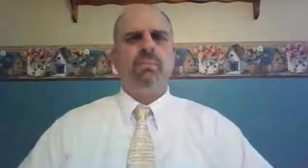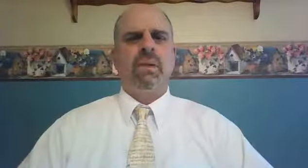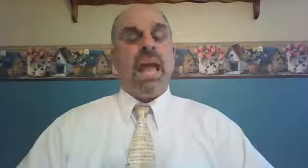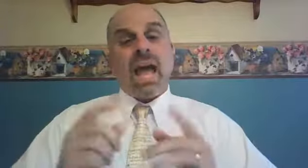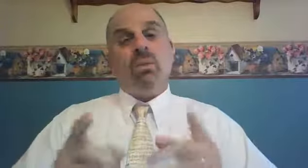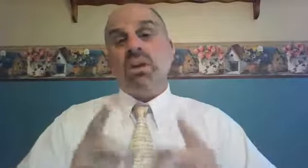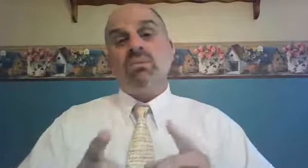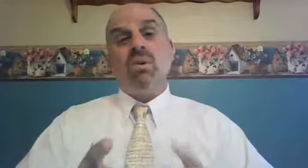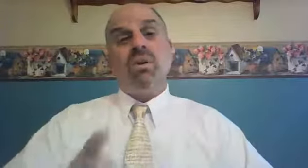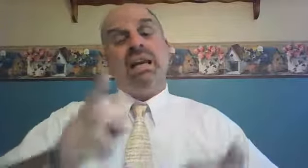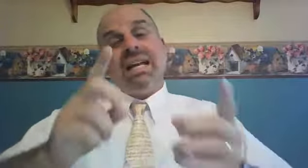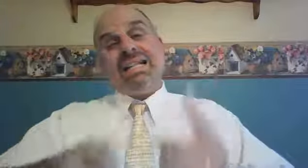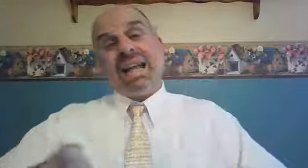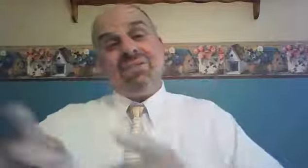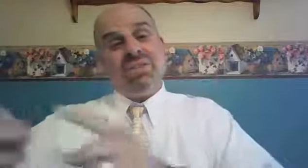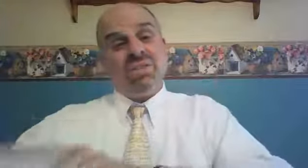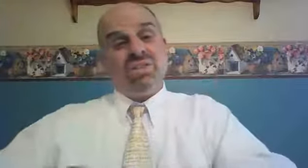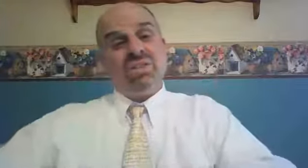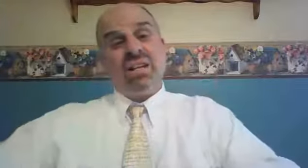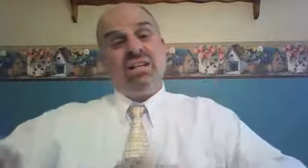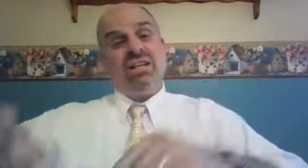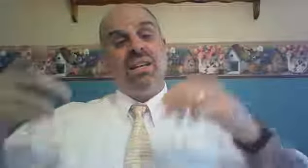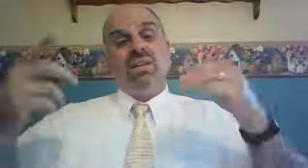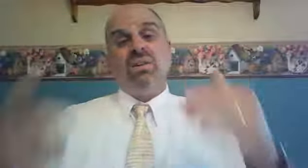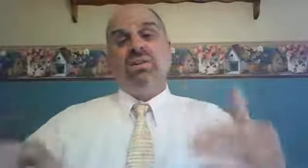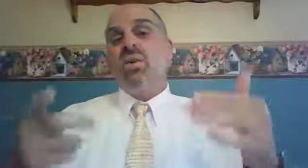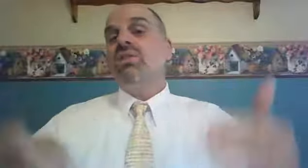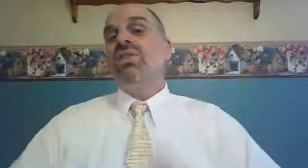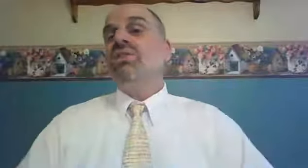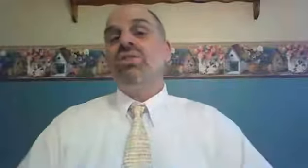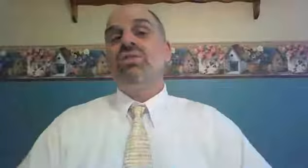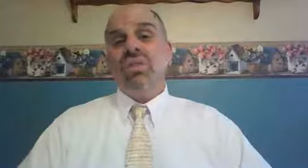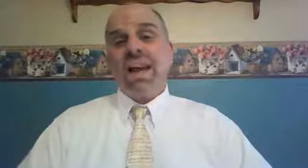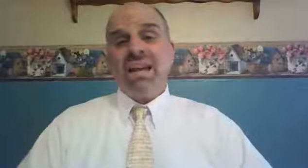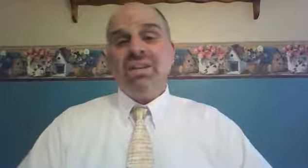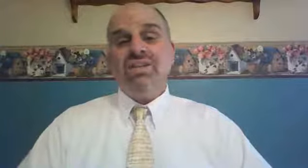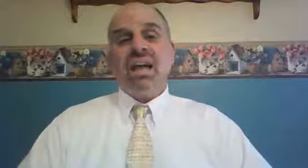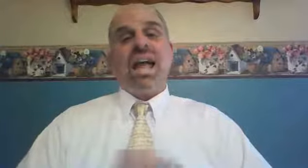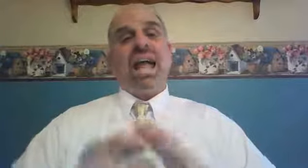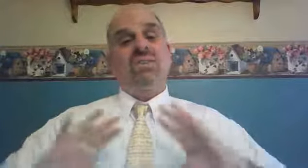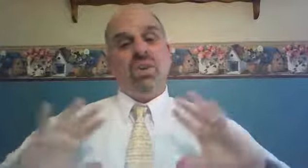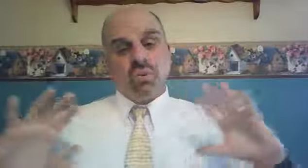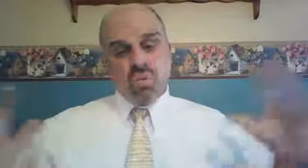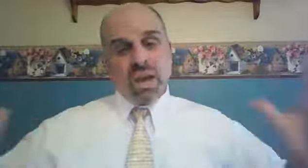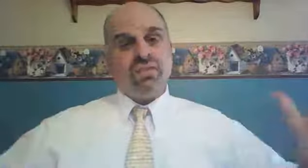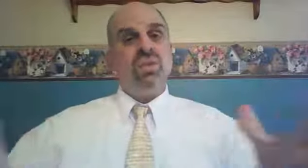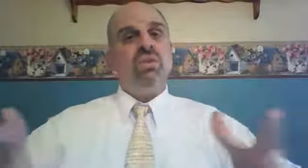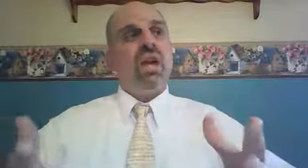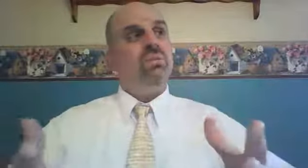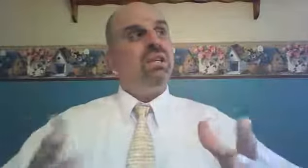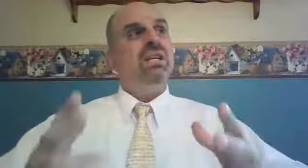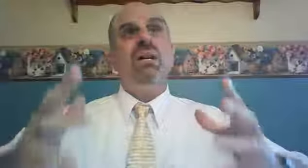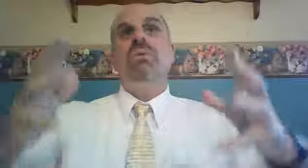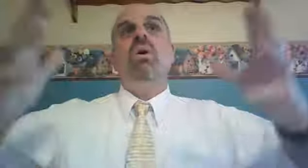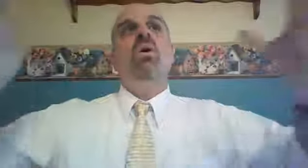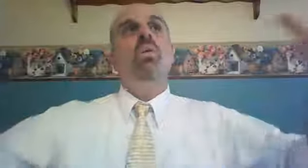And what's more, David's descendant, the Lord Jesus Christ, has rescued and redeemed the whole